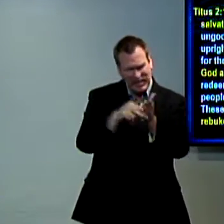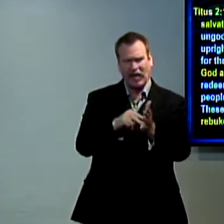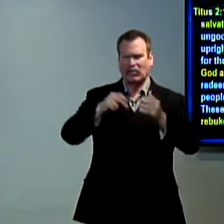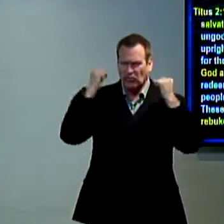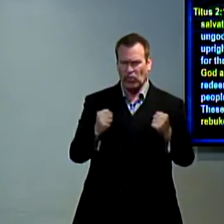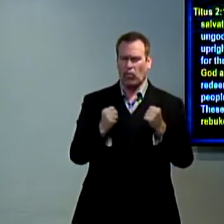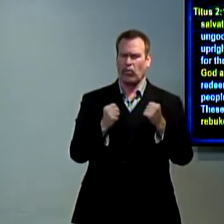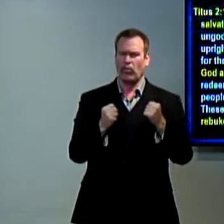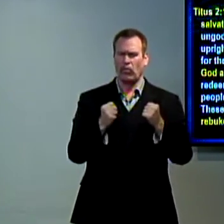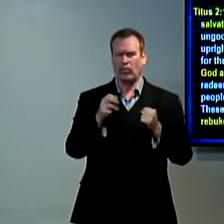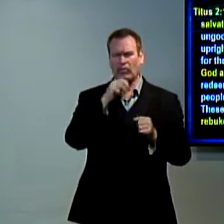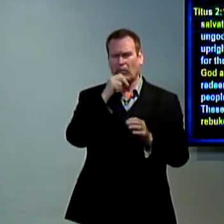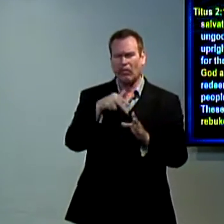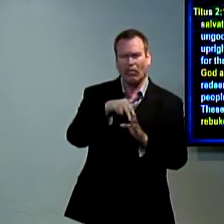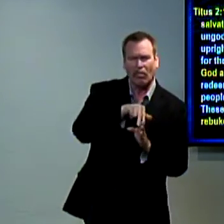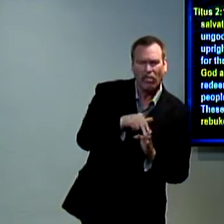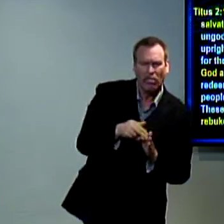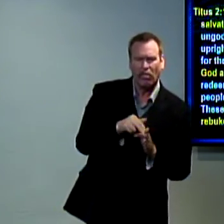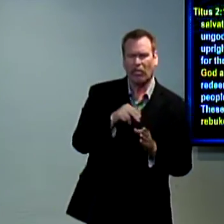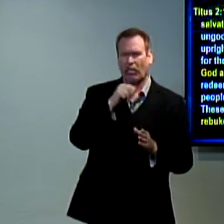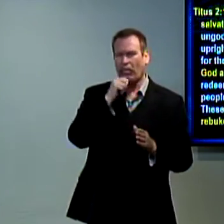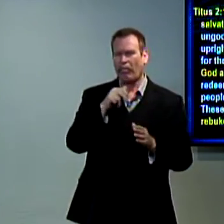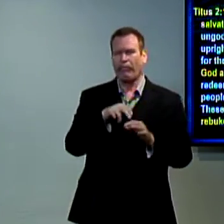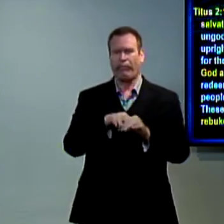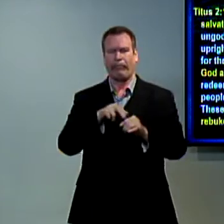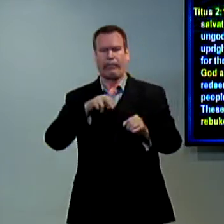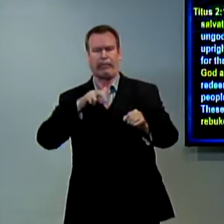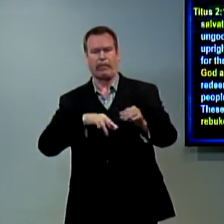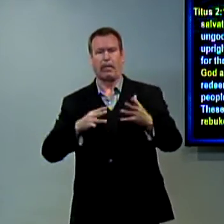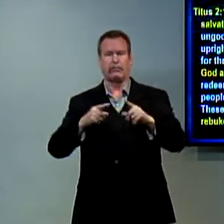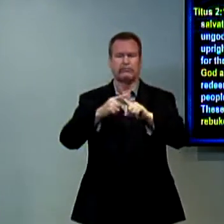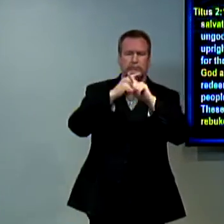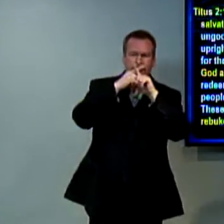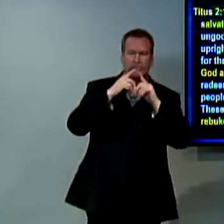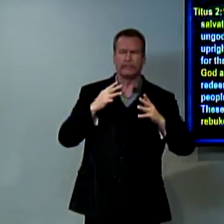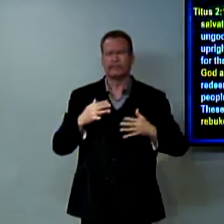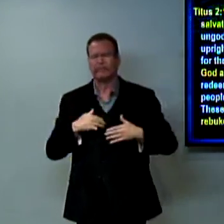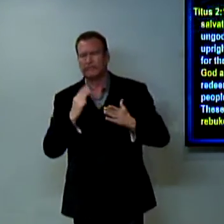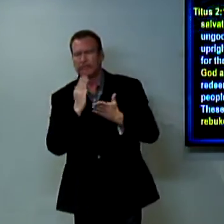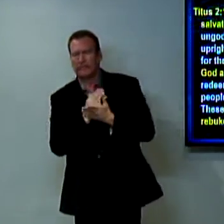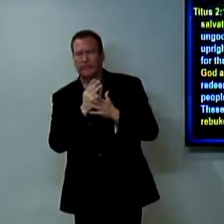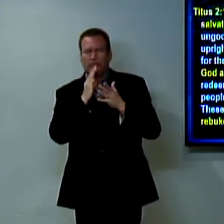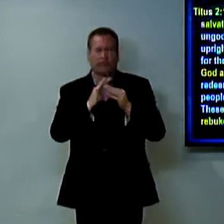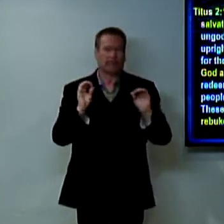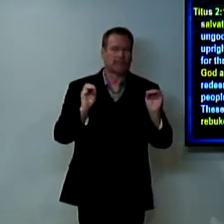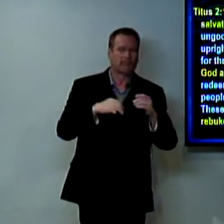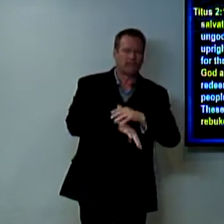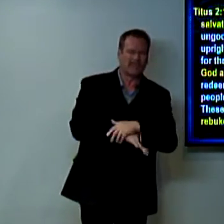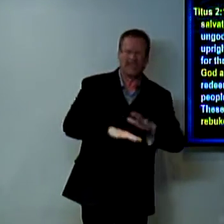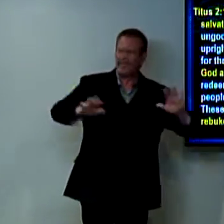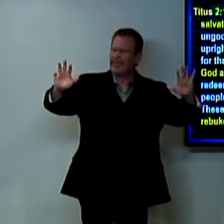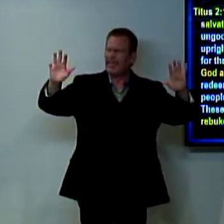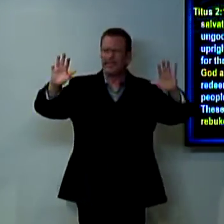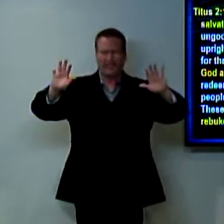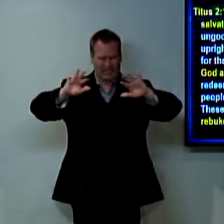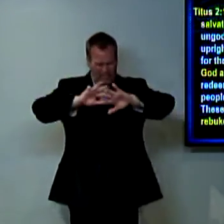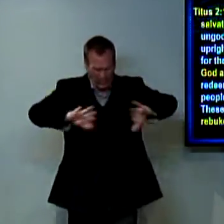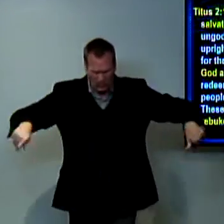he is the truth and we can stand strong on his truth not waver not keep ourselves quiet and not share no